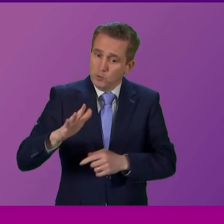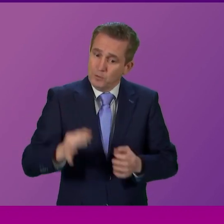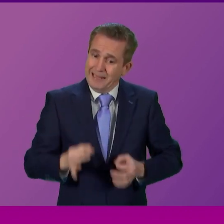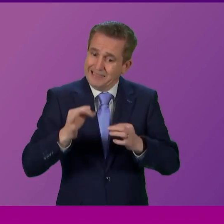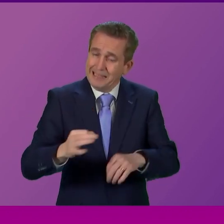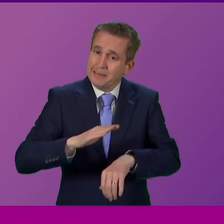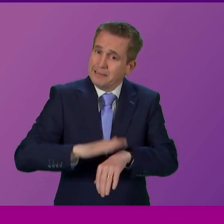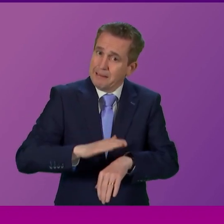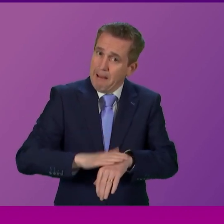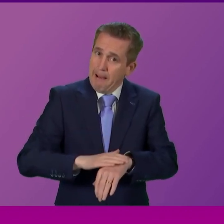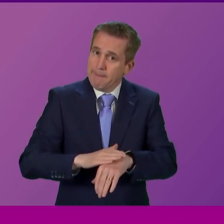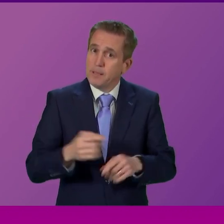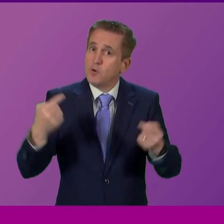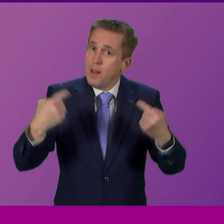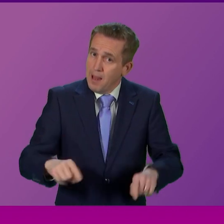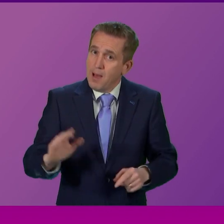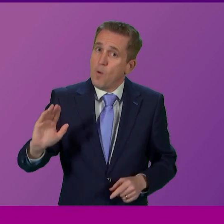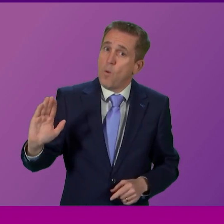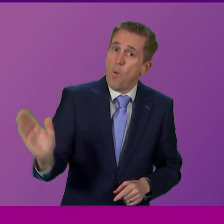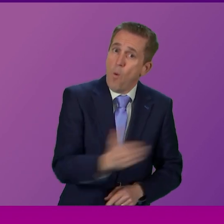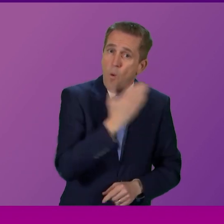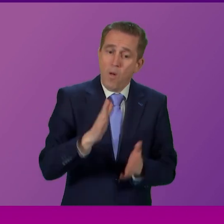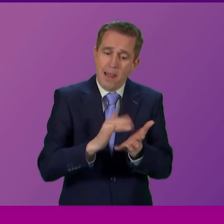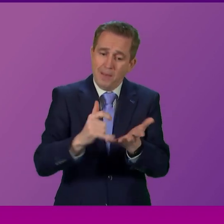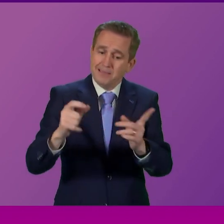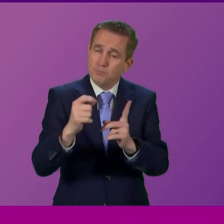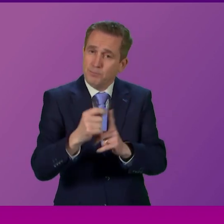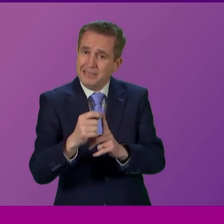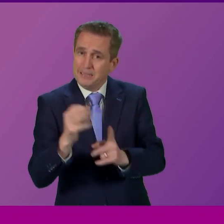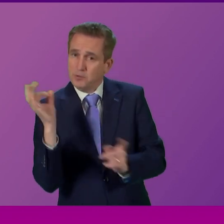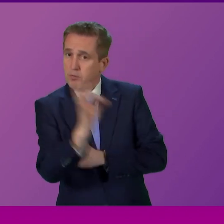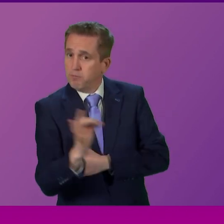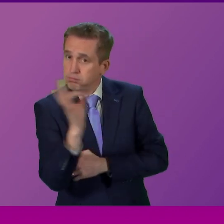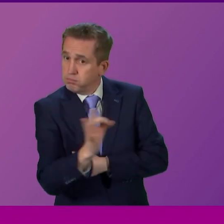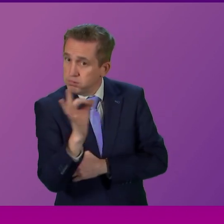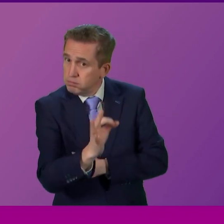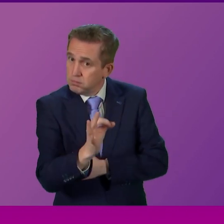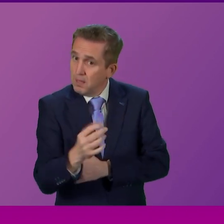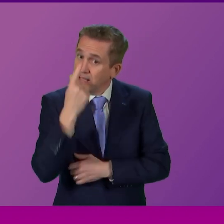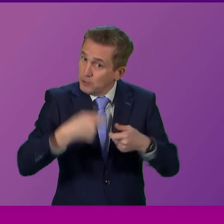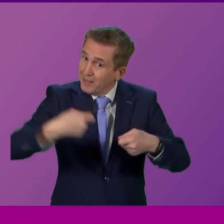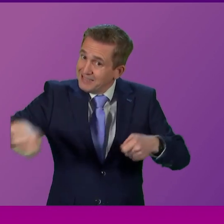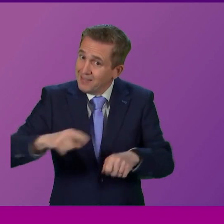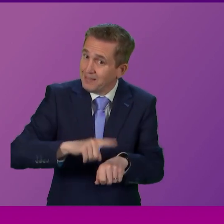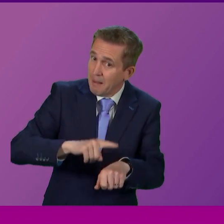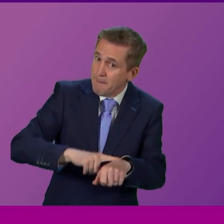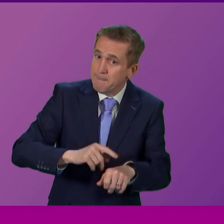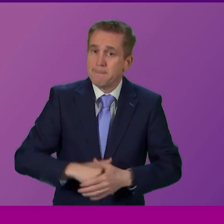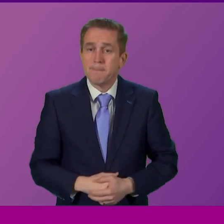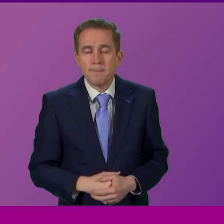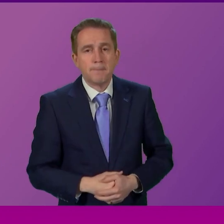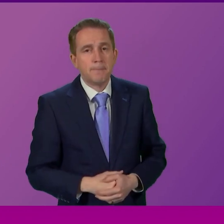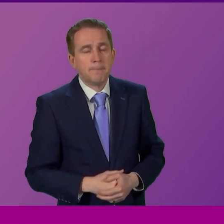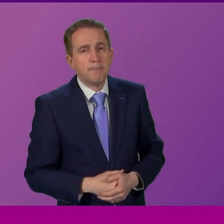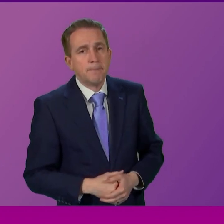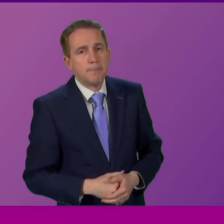time until all colleagues who have issues to raise with the cabinet secretary have the opportunity to do so I thank Mr